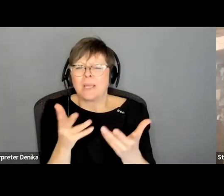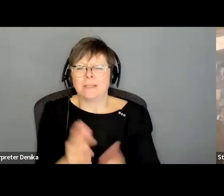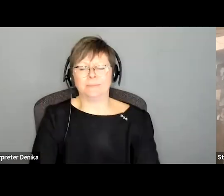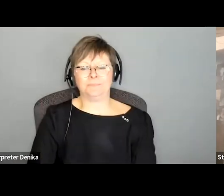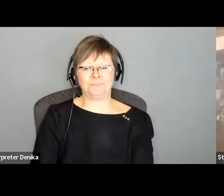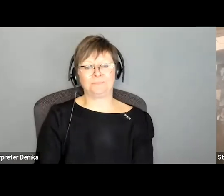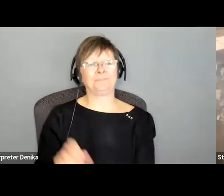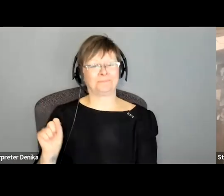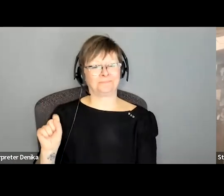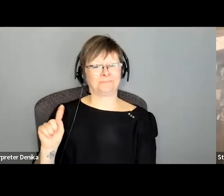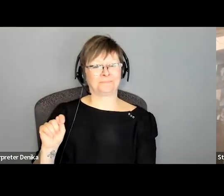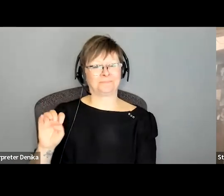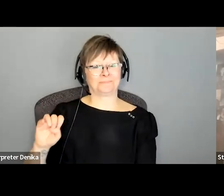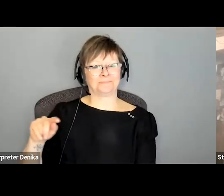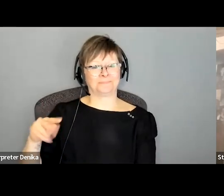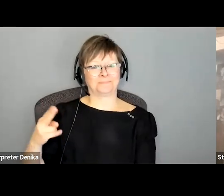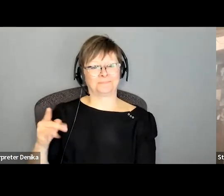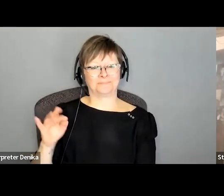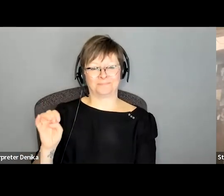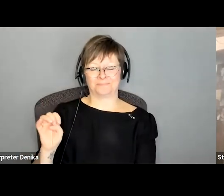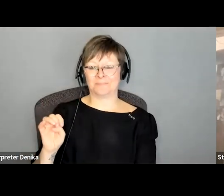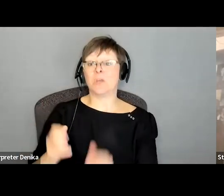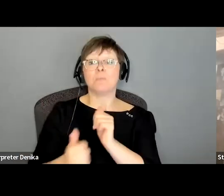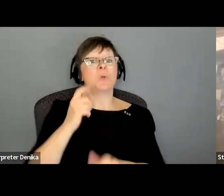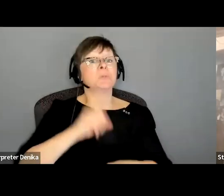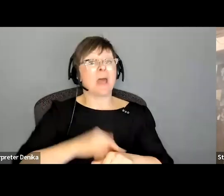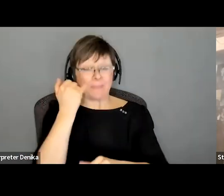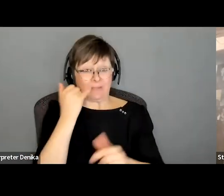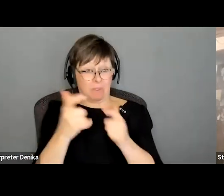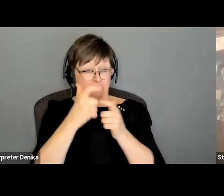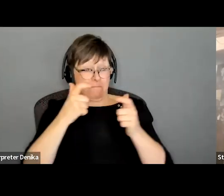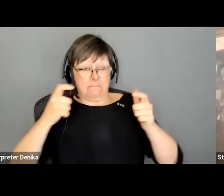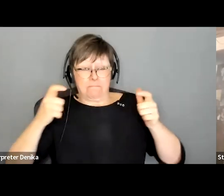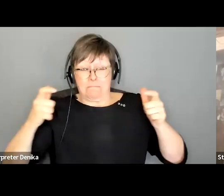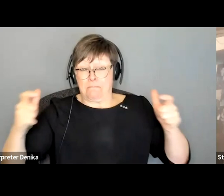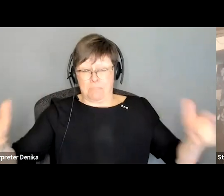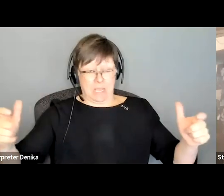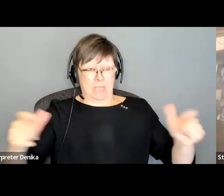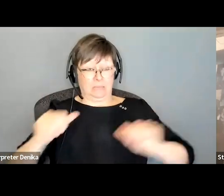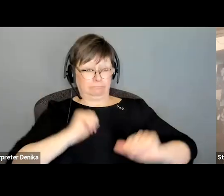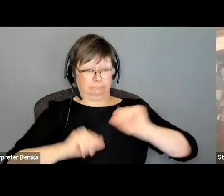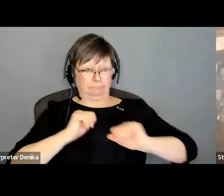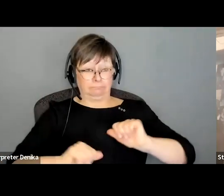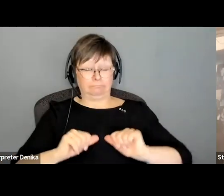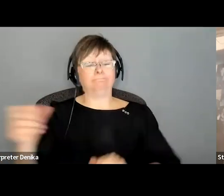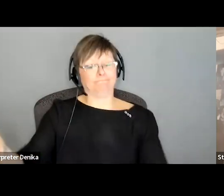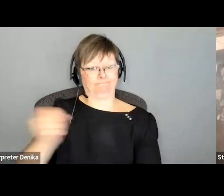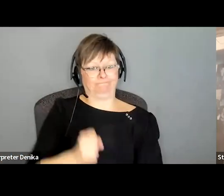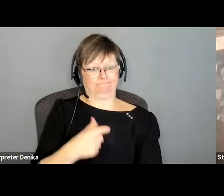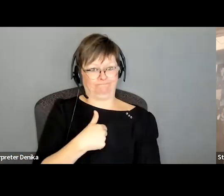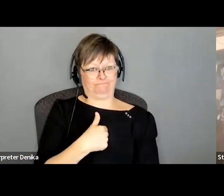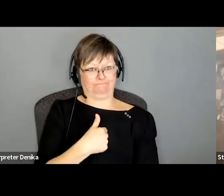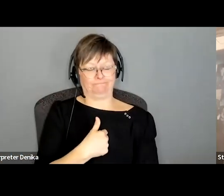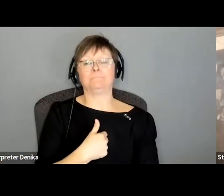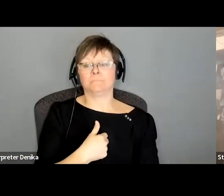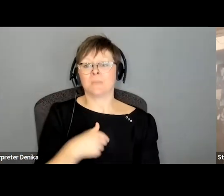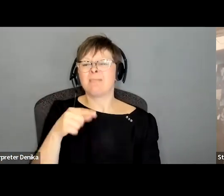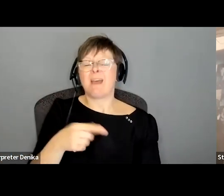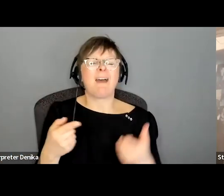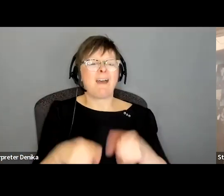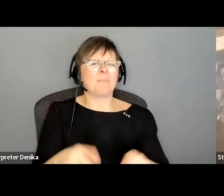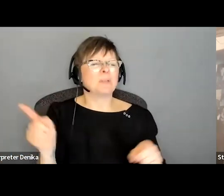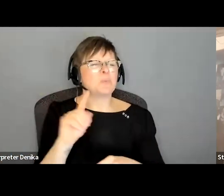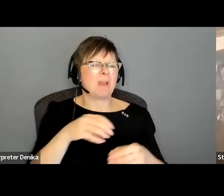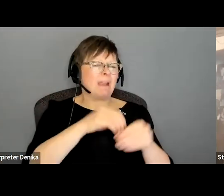usually i'm only brought on if it's the very big show because a lot of casting for theater happens in house which i'm sure